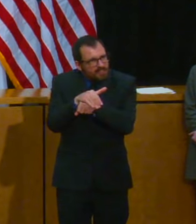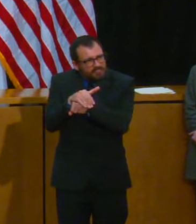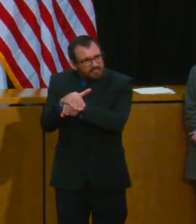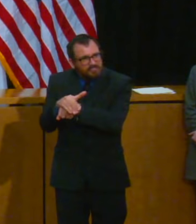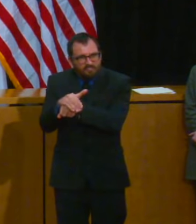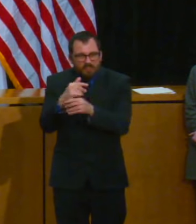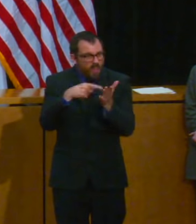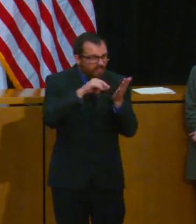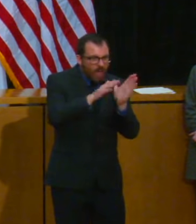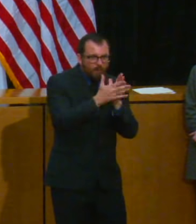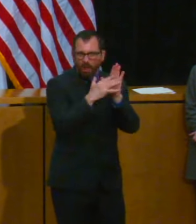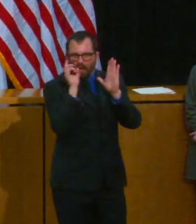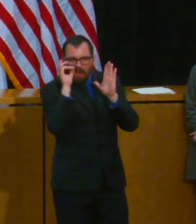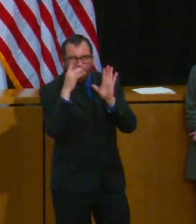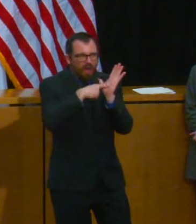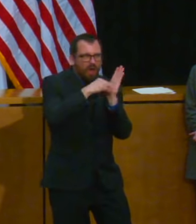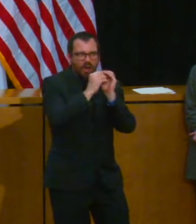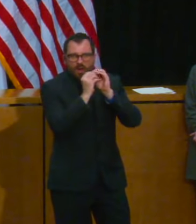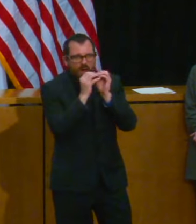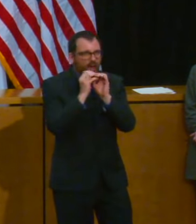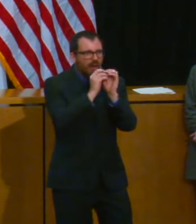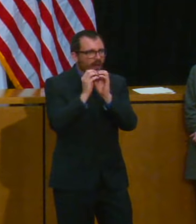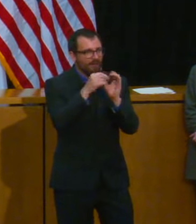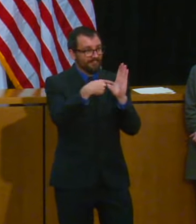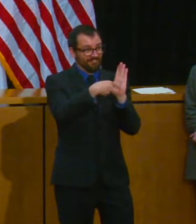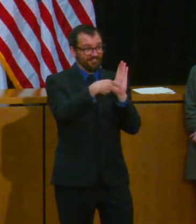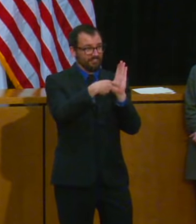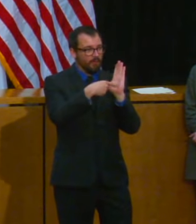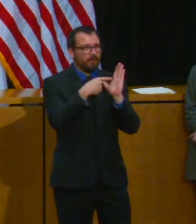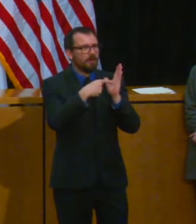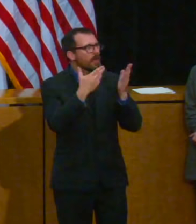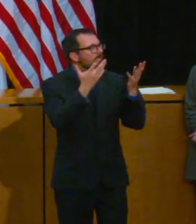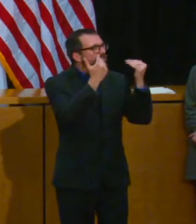even asked me what books I would recommend that they read and